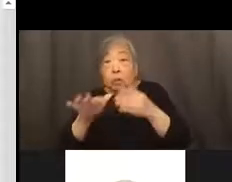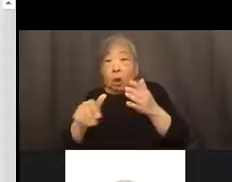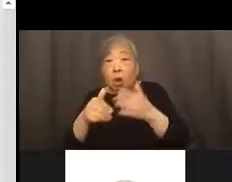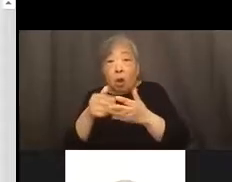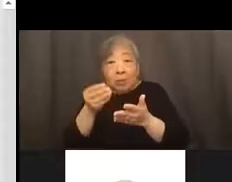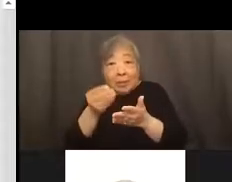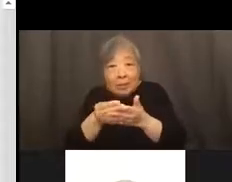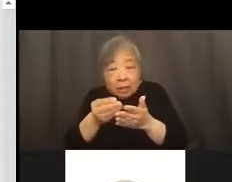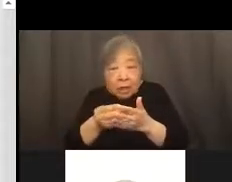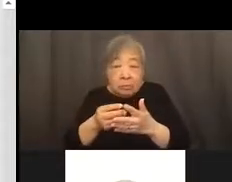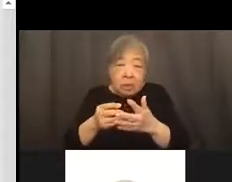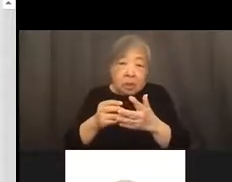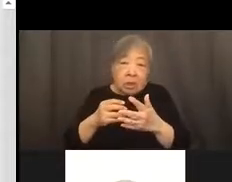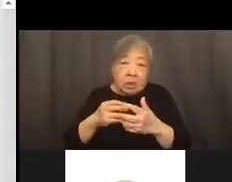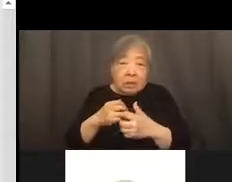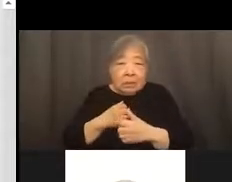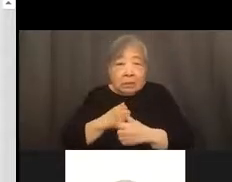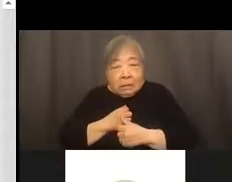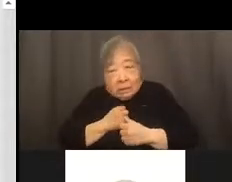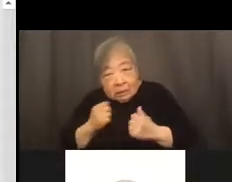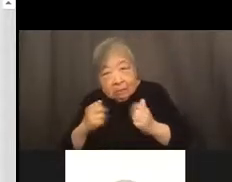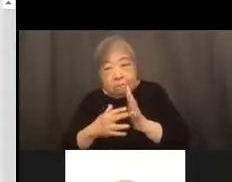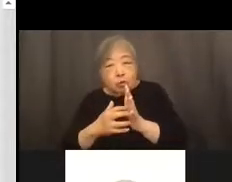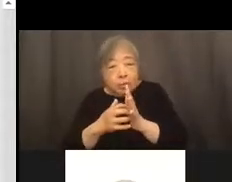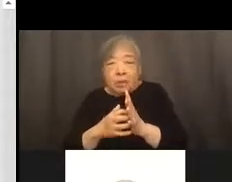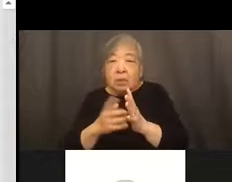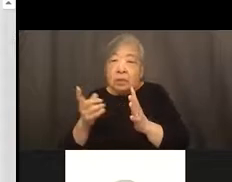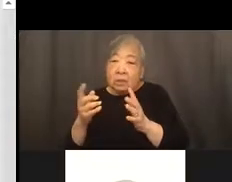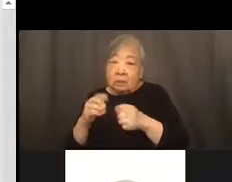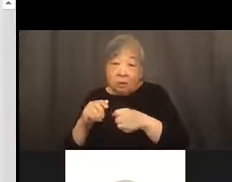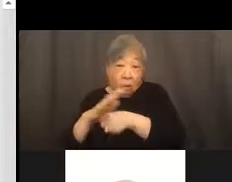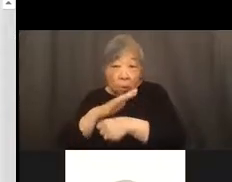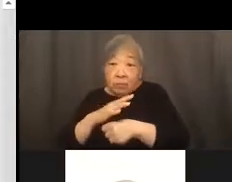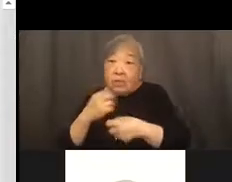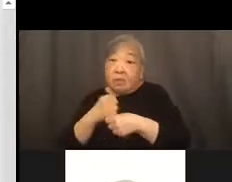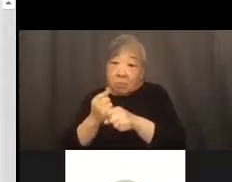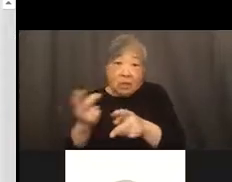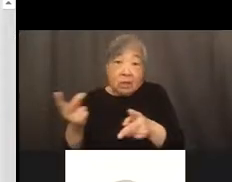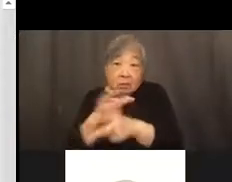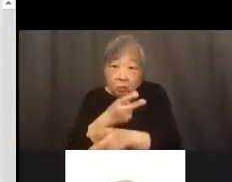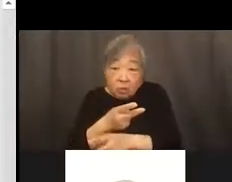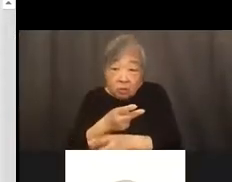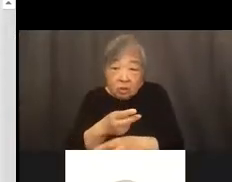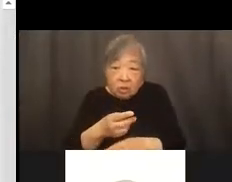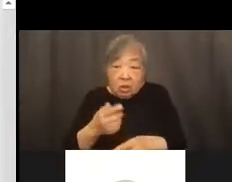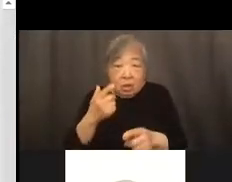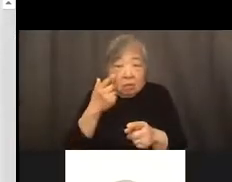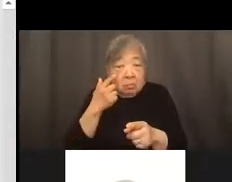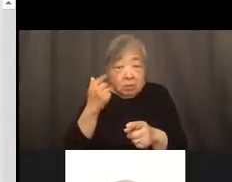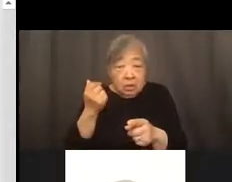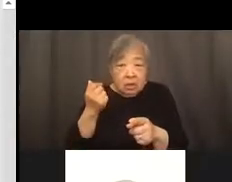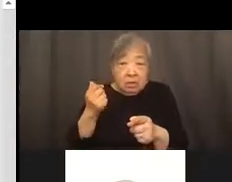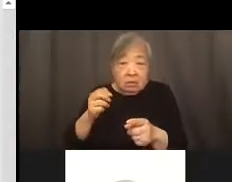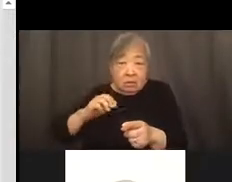vulnerabilities. And, you Lisa and maybe even Janine because they, they, you know, keep the